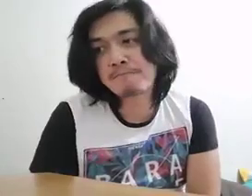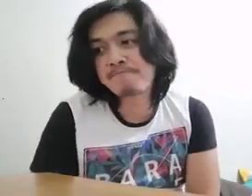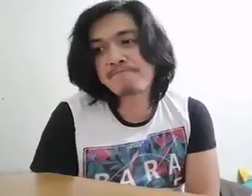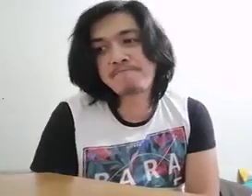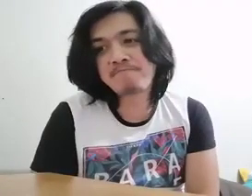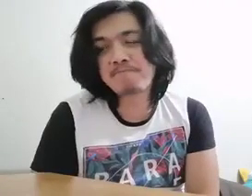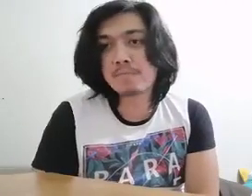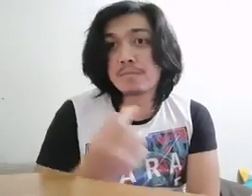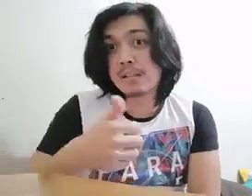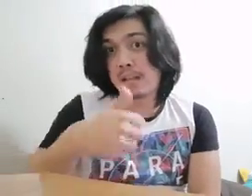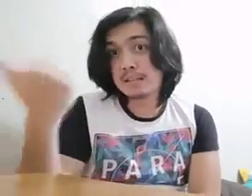I'm going to